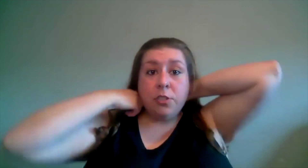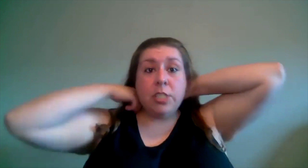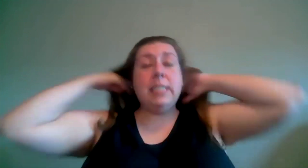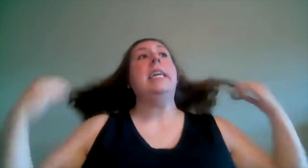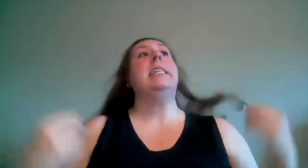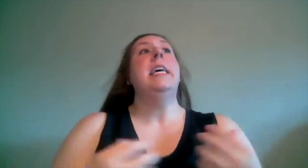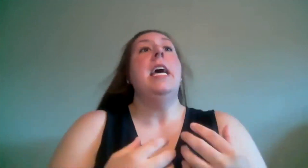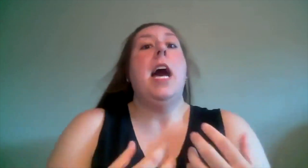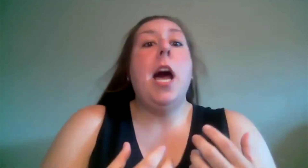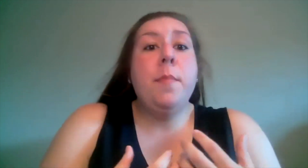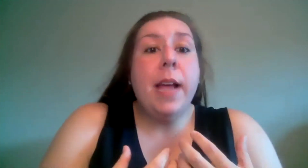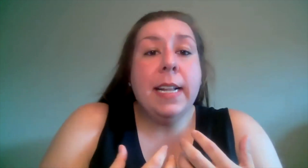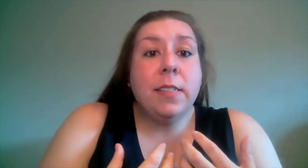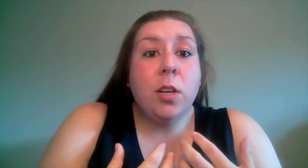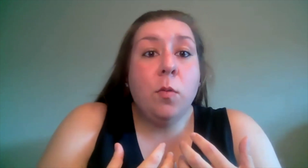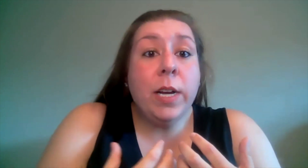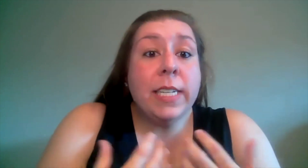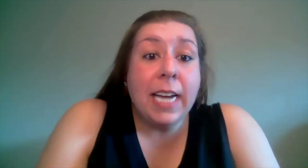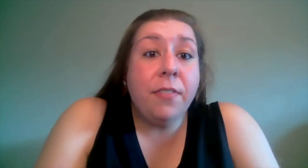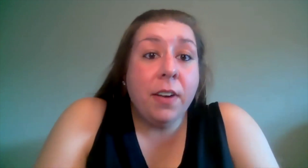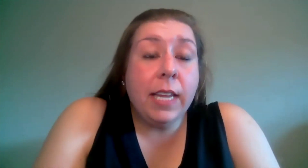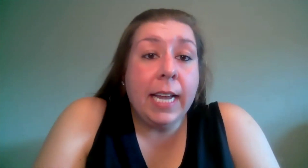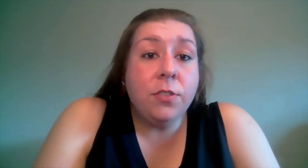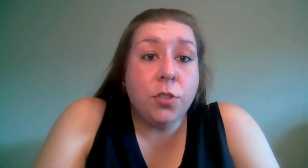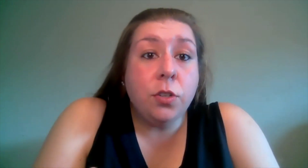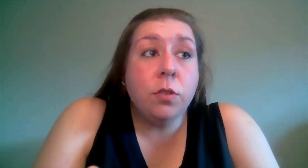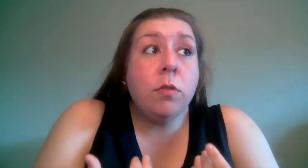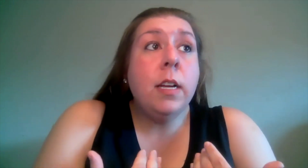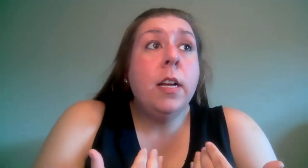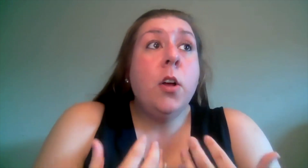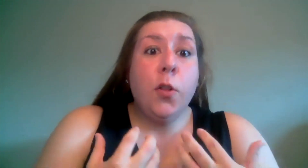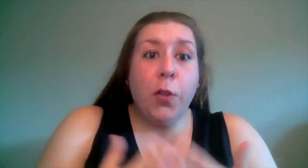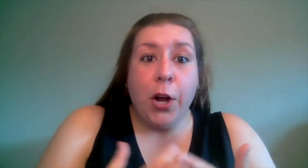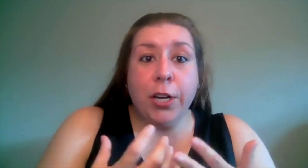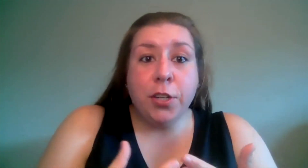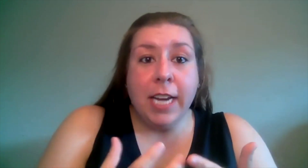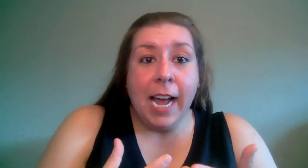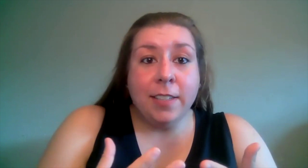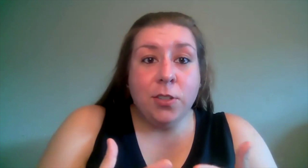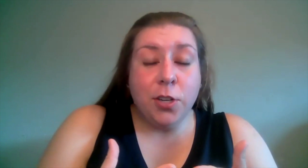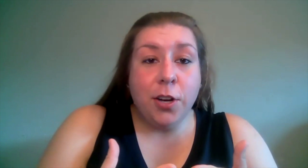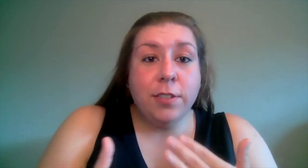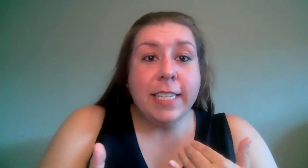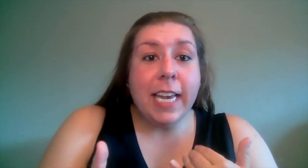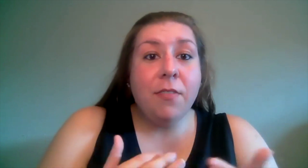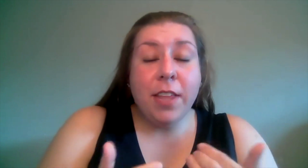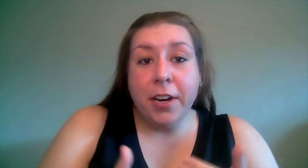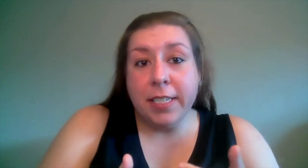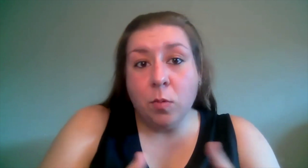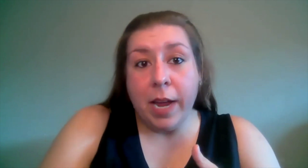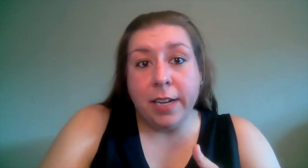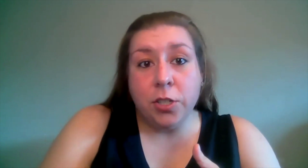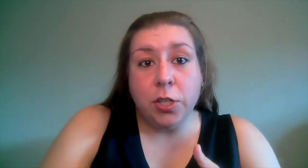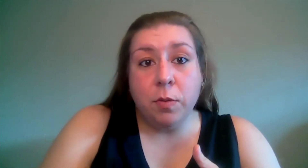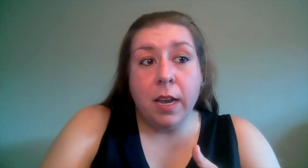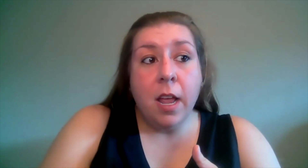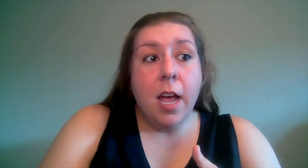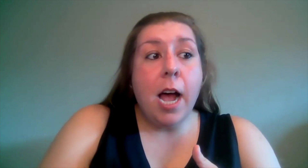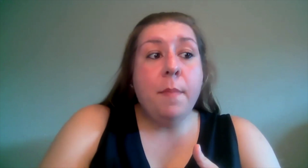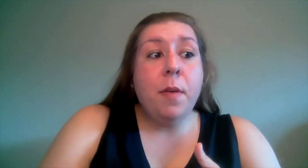logistics um and so we definitely can do larger cast shows if there is a way to do it um